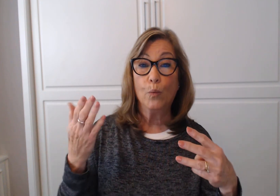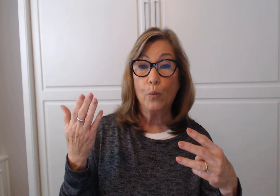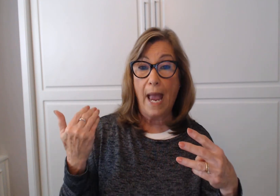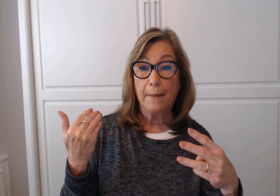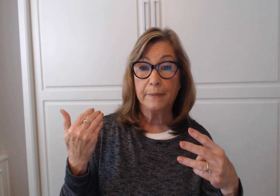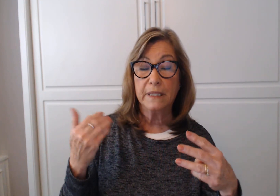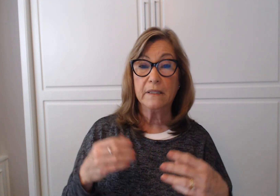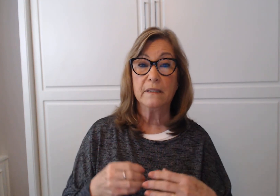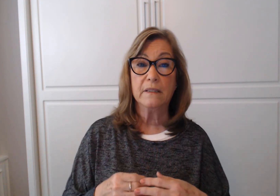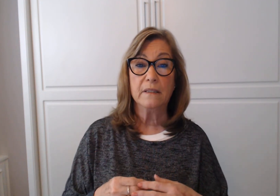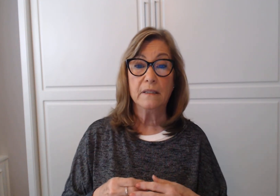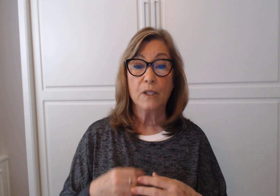Wrapper.